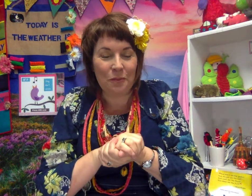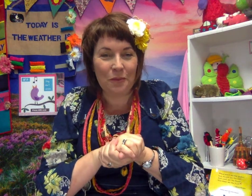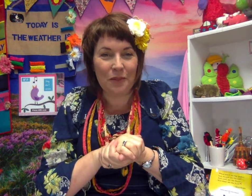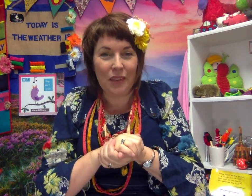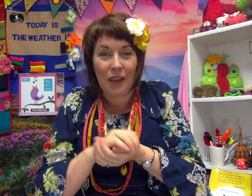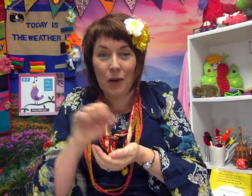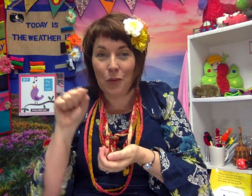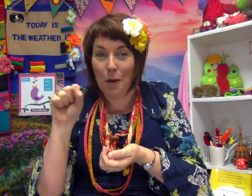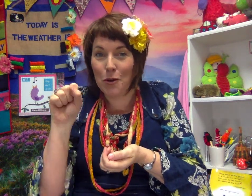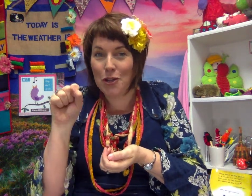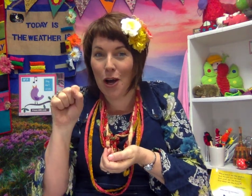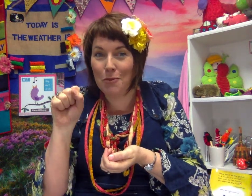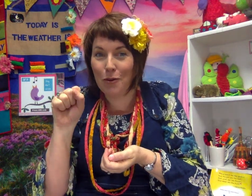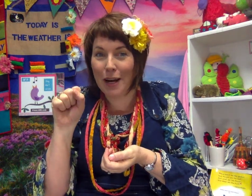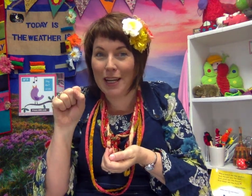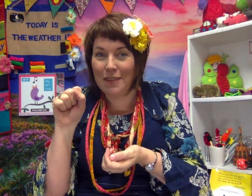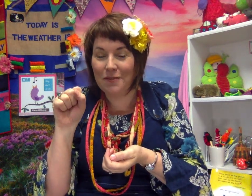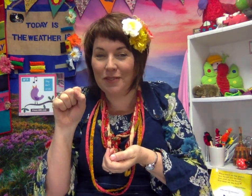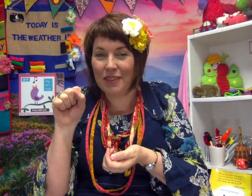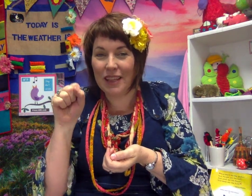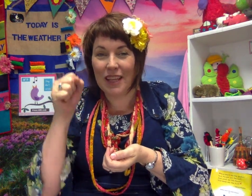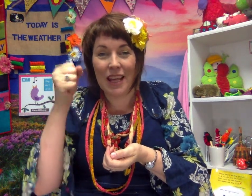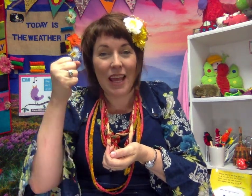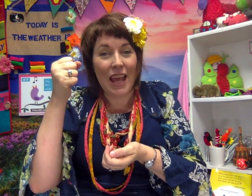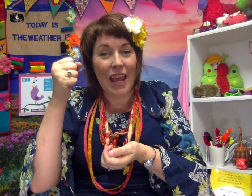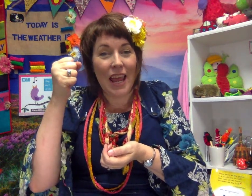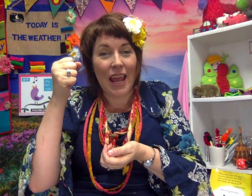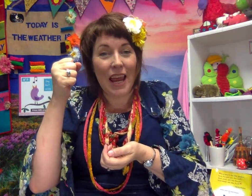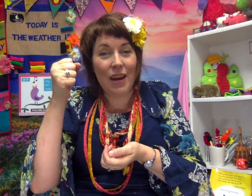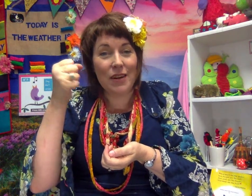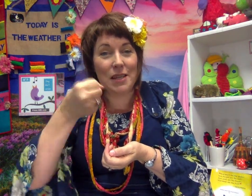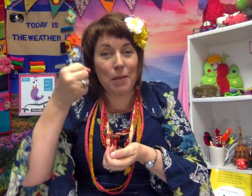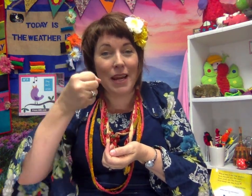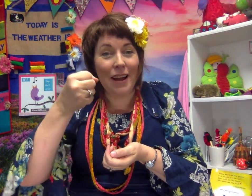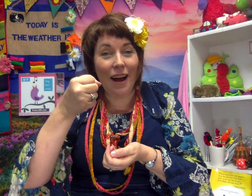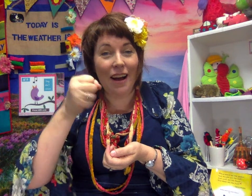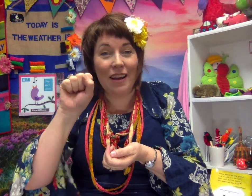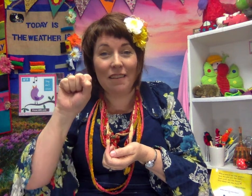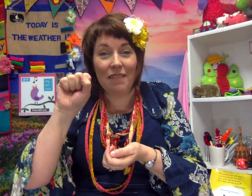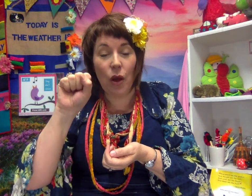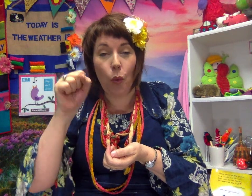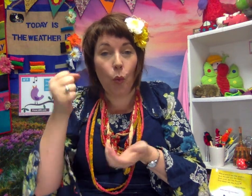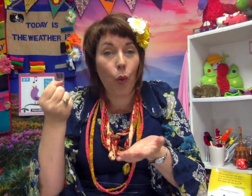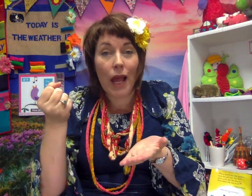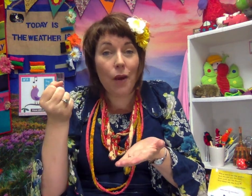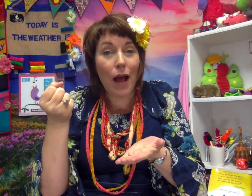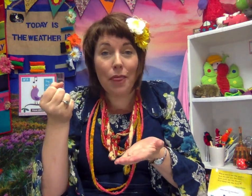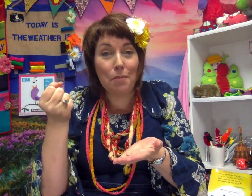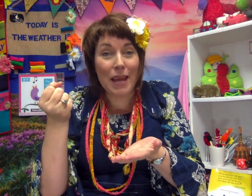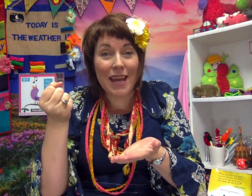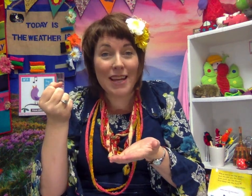1 more time. You ready? Here is a beehive. Where are the bees?